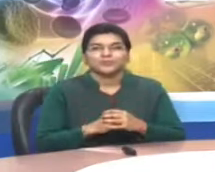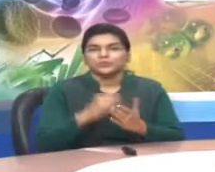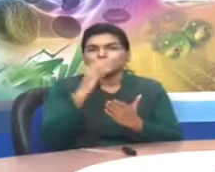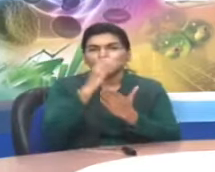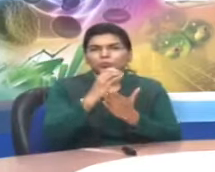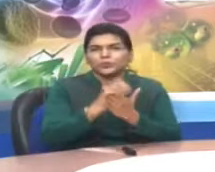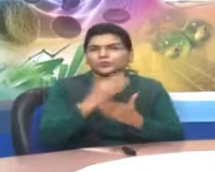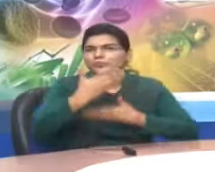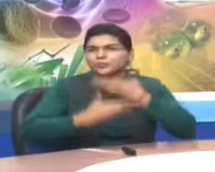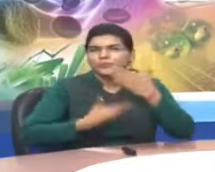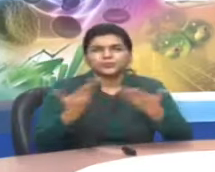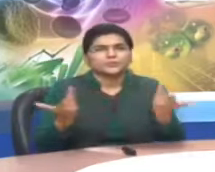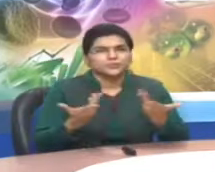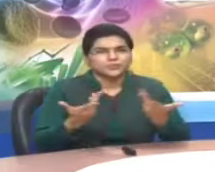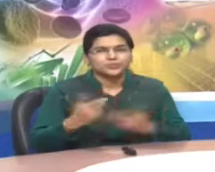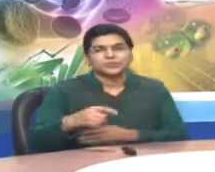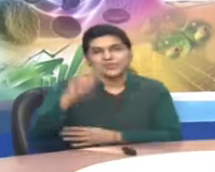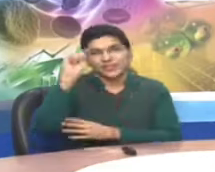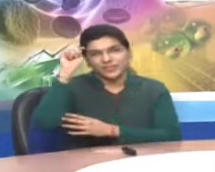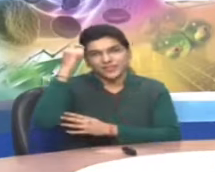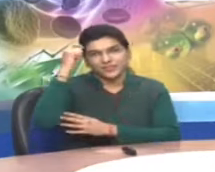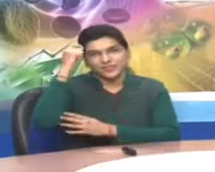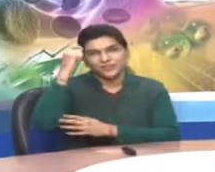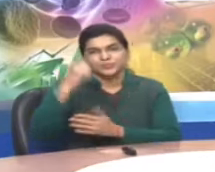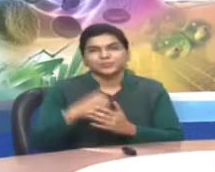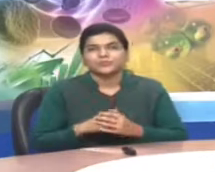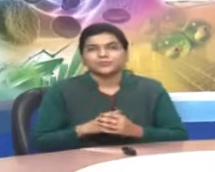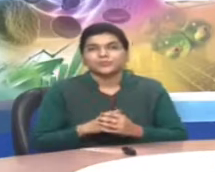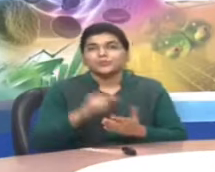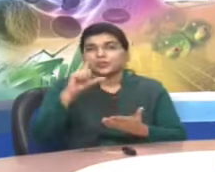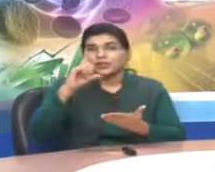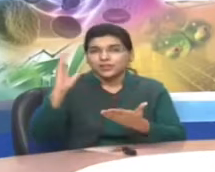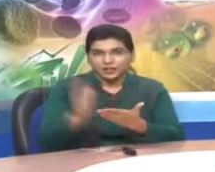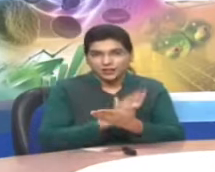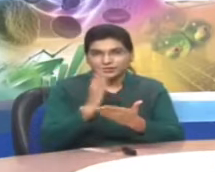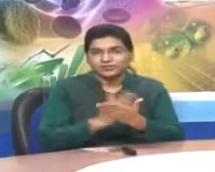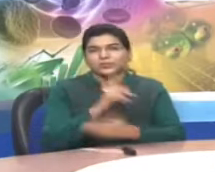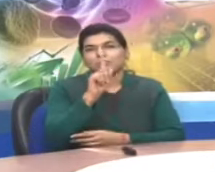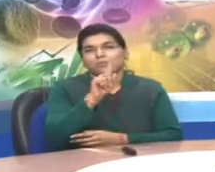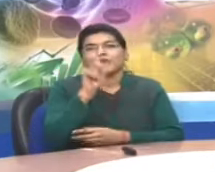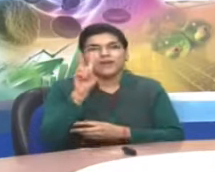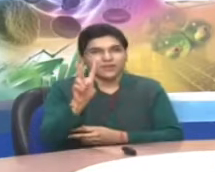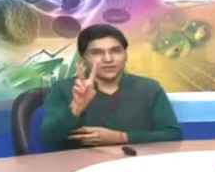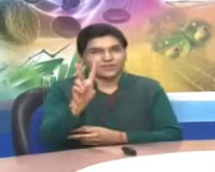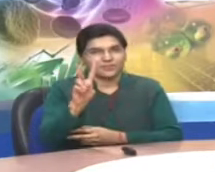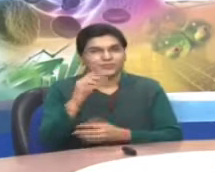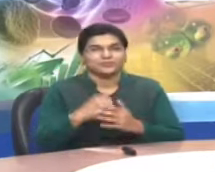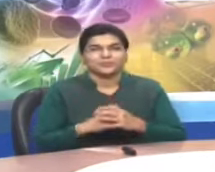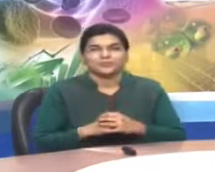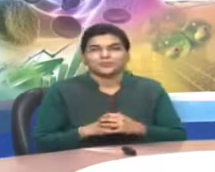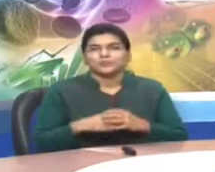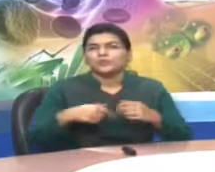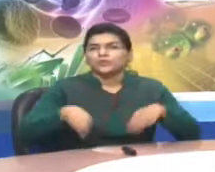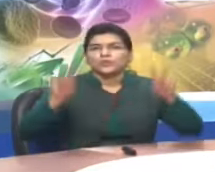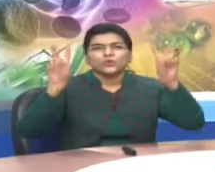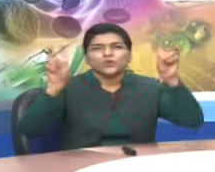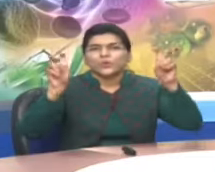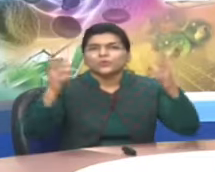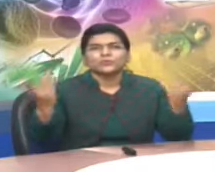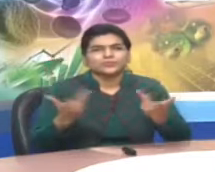Today we are going to do subject English. Lesson number 12. The